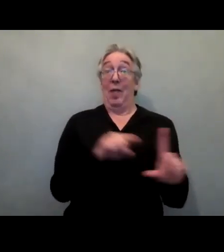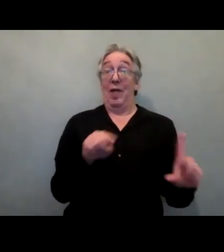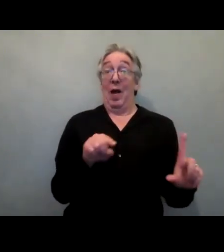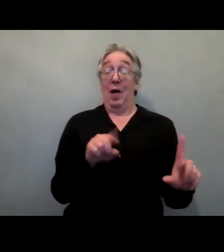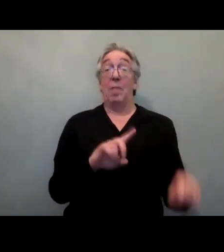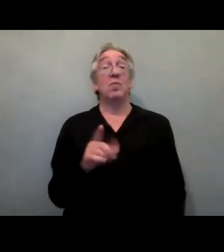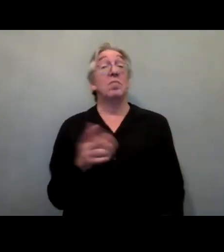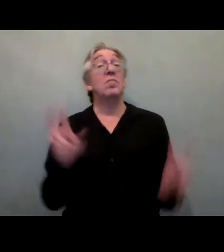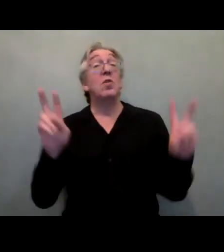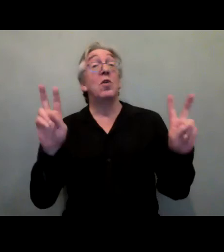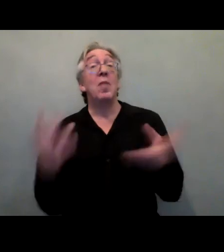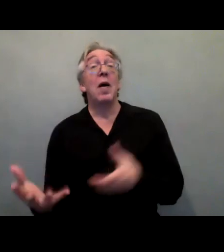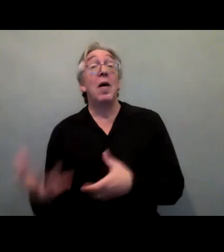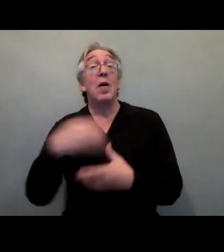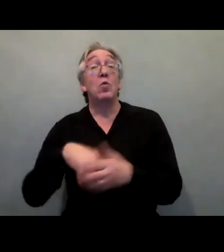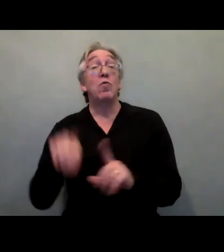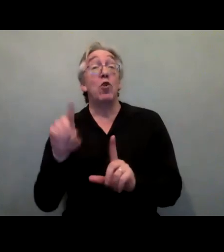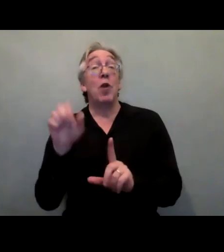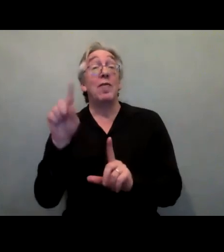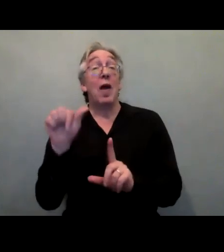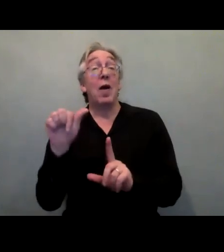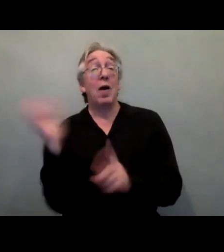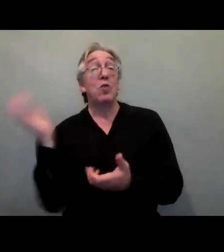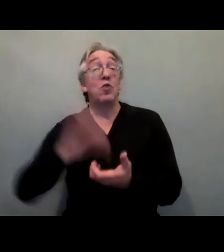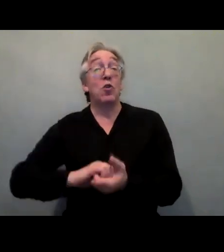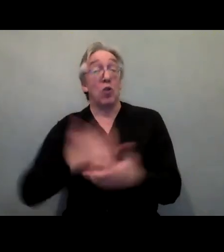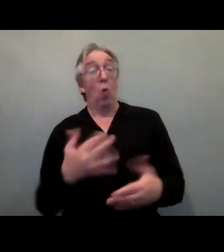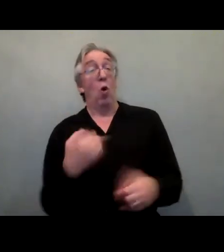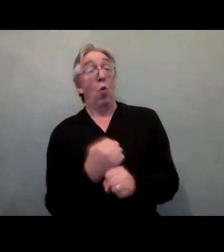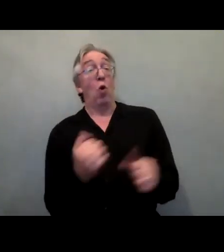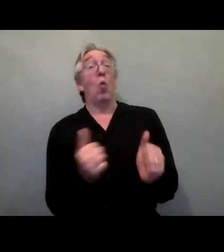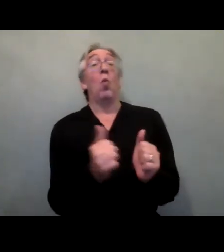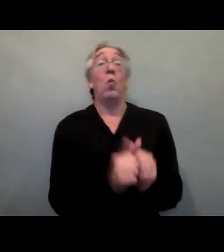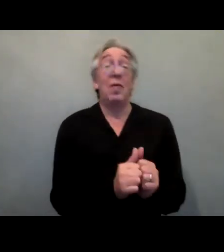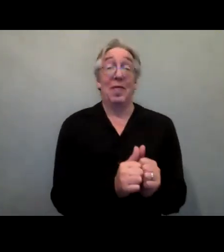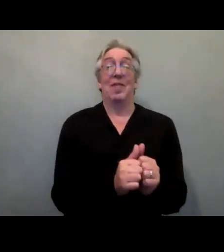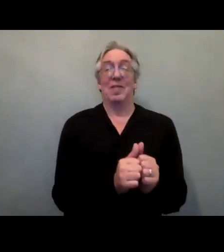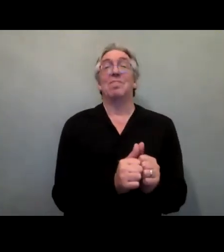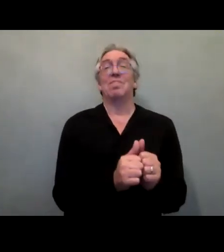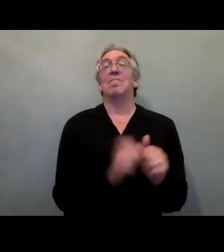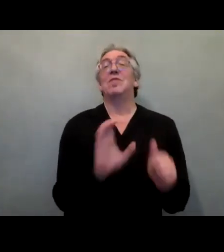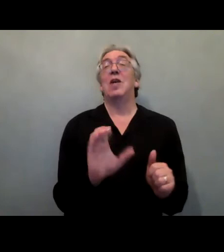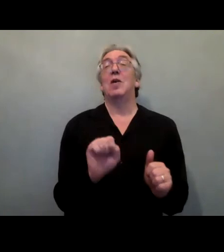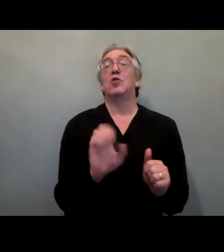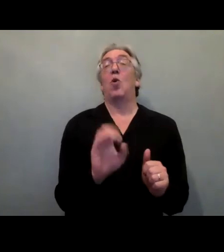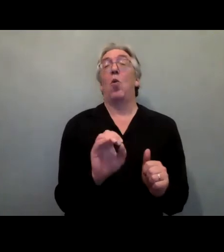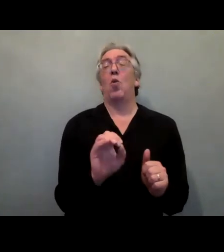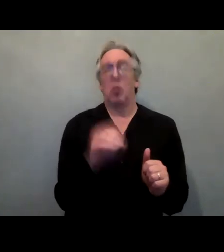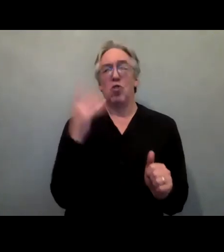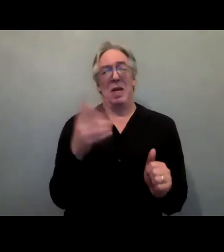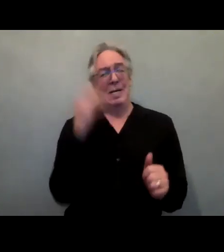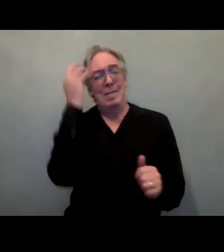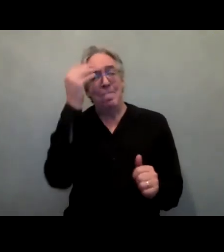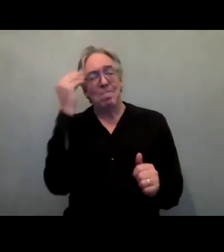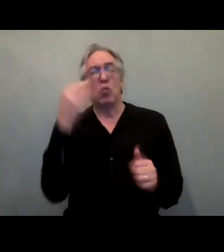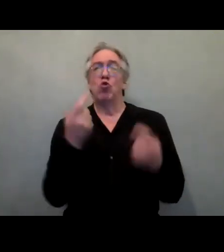charter is currently working alongside a number of other civil society organizations, looking at the possibility of setting up a collaborative, because